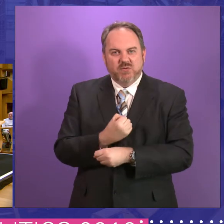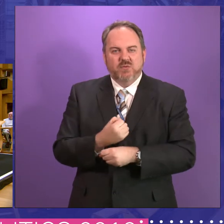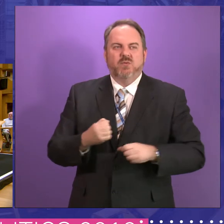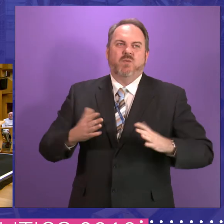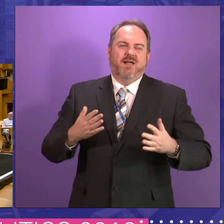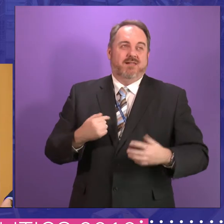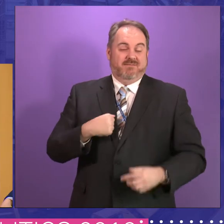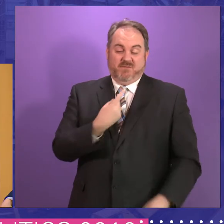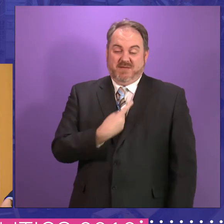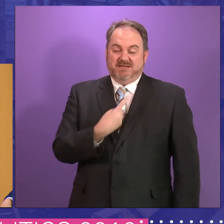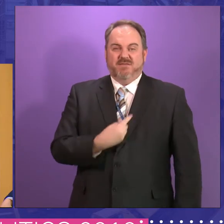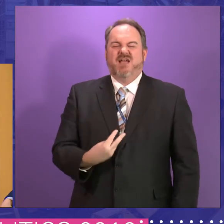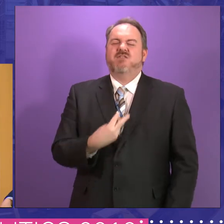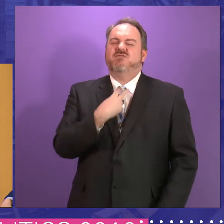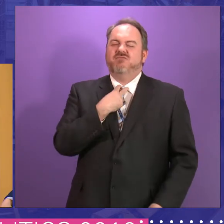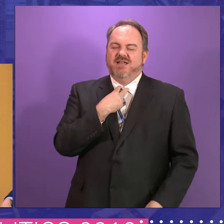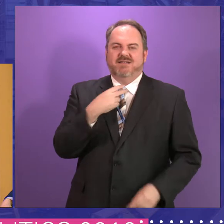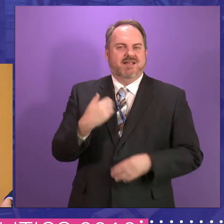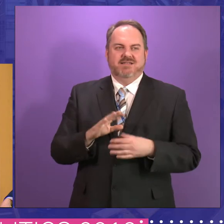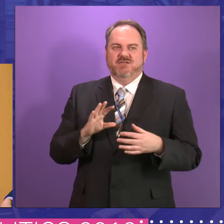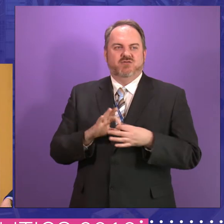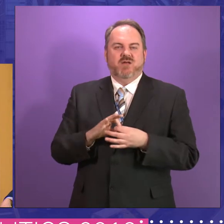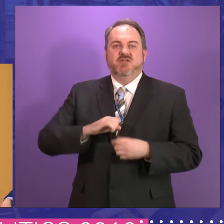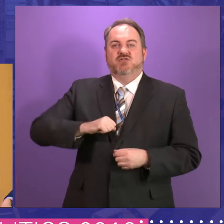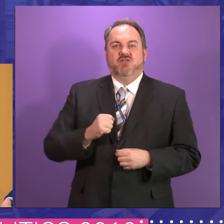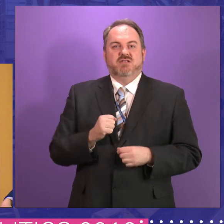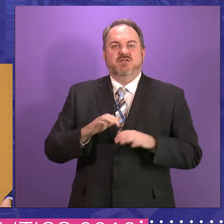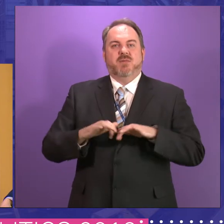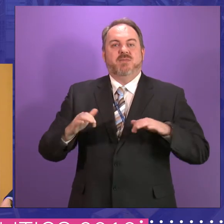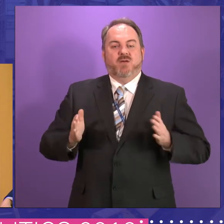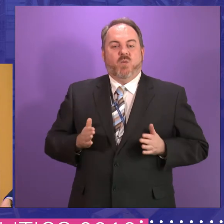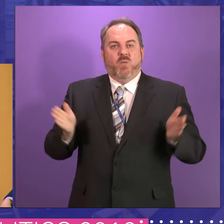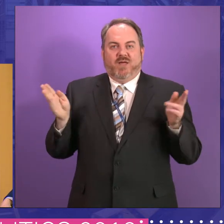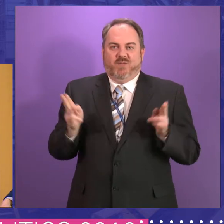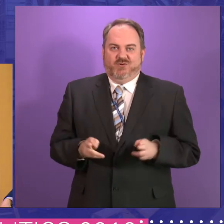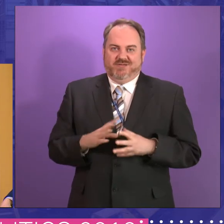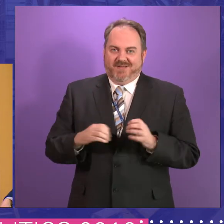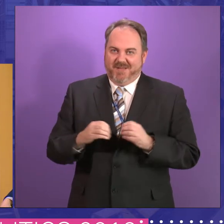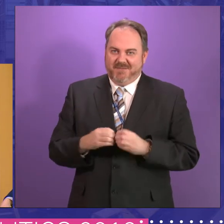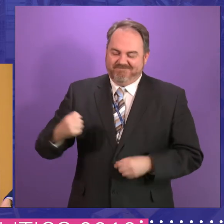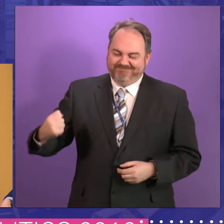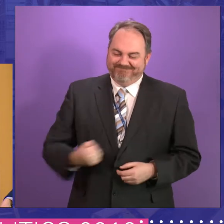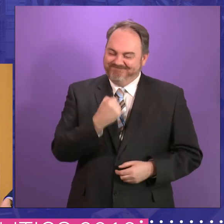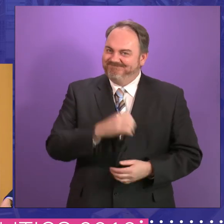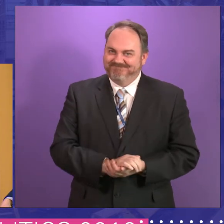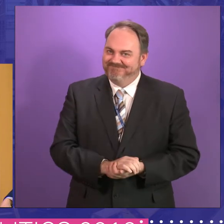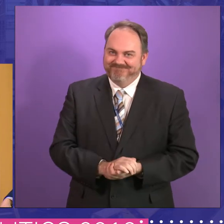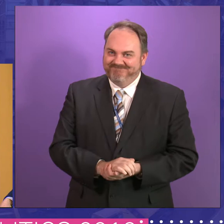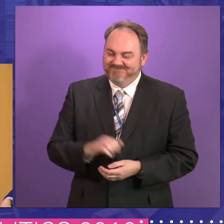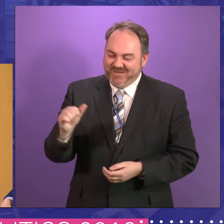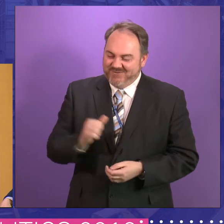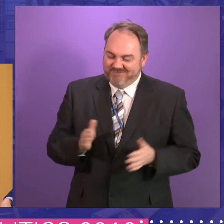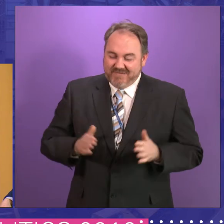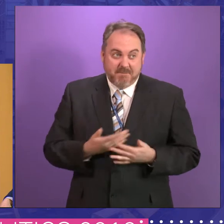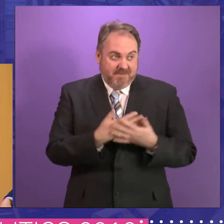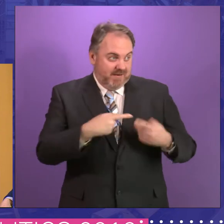in my case, I regret greatly I did not join the Scottish Parliament Weight Watchers Club, which was attended by a number